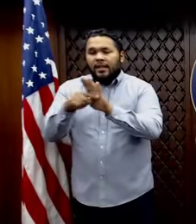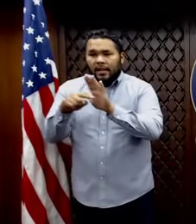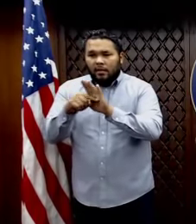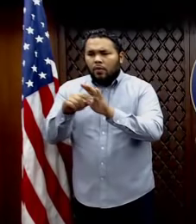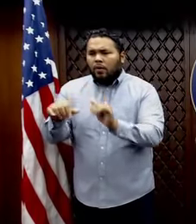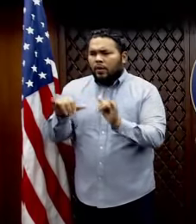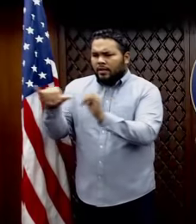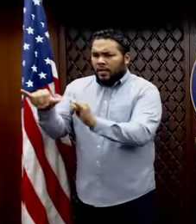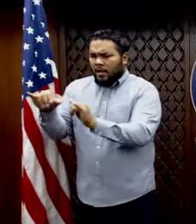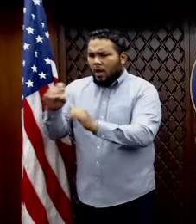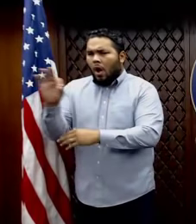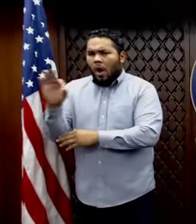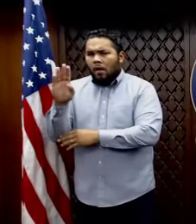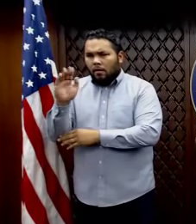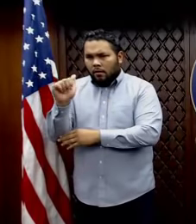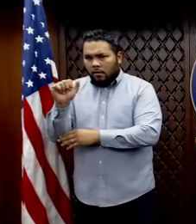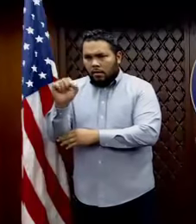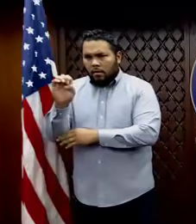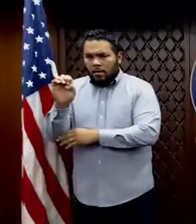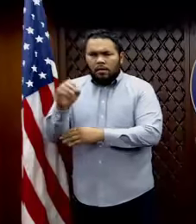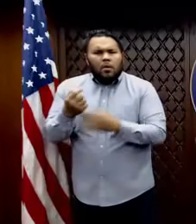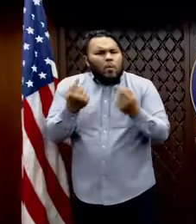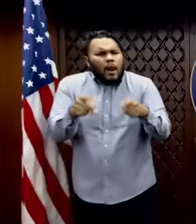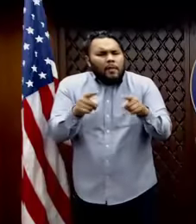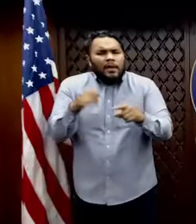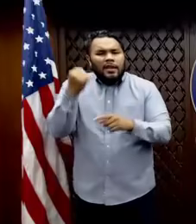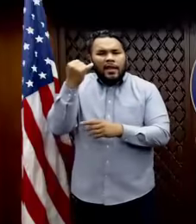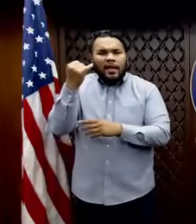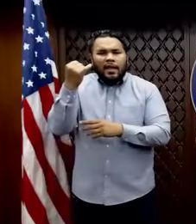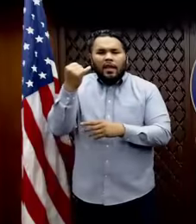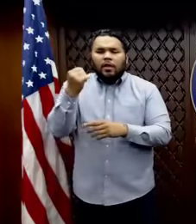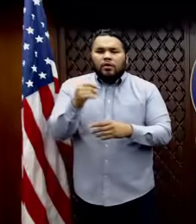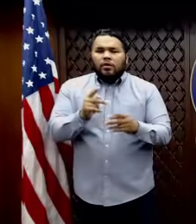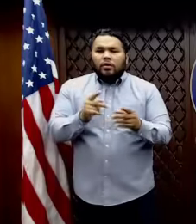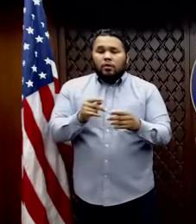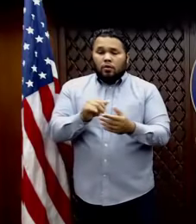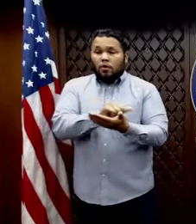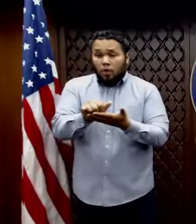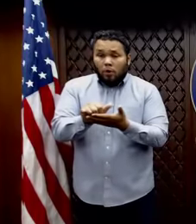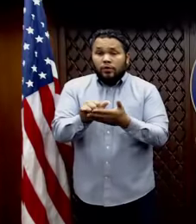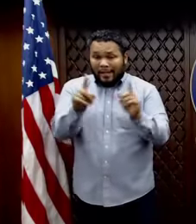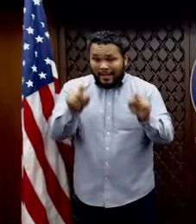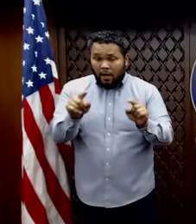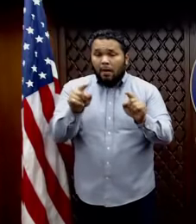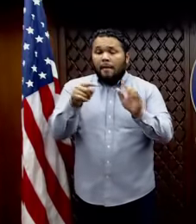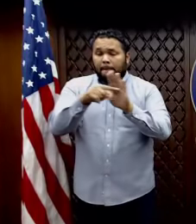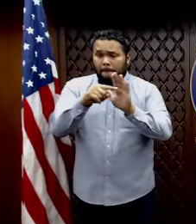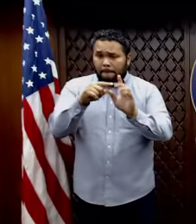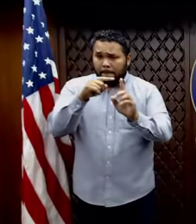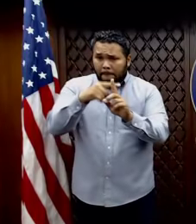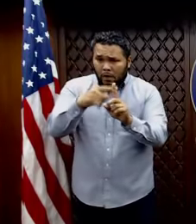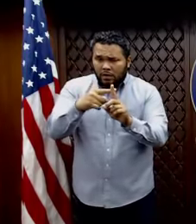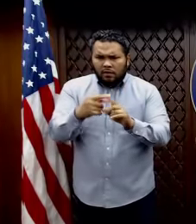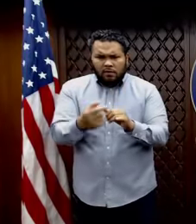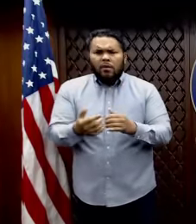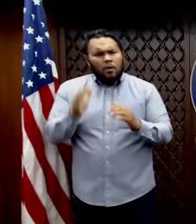happen to the sailors who test positive? Will they remain on board the Roosevelt or will they be isolated on Naval Base Guam and what